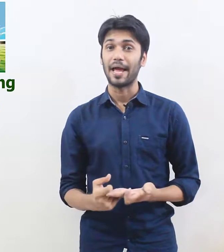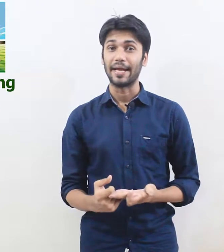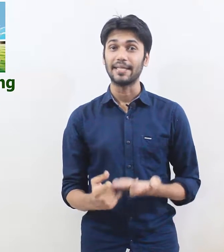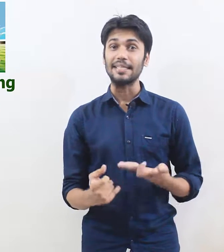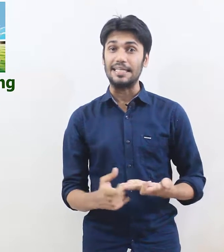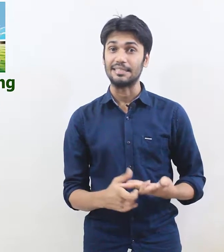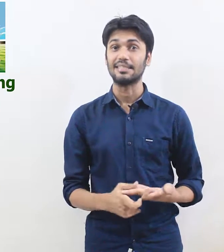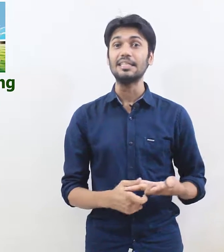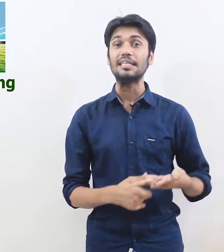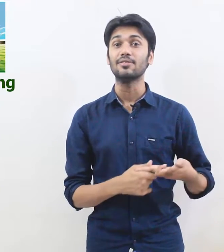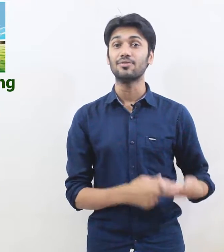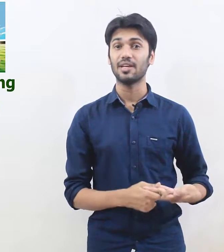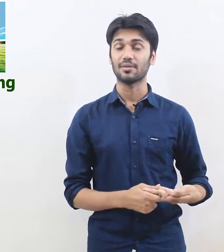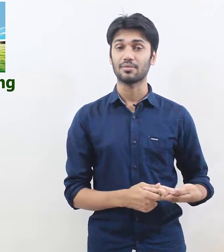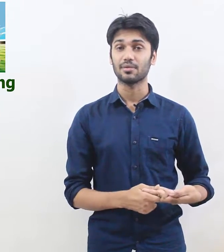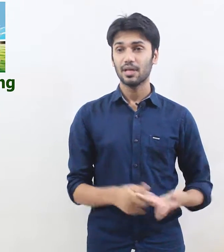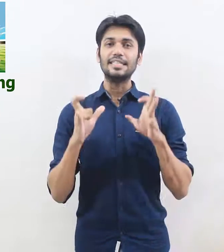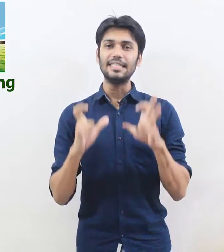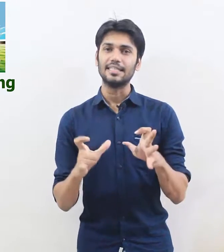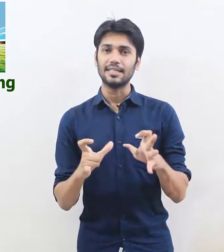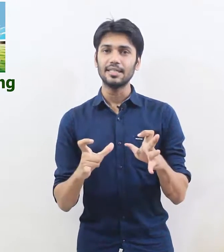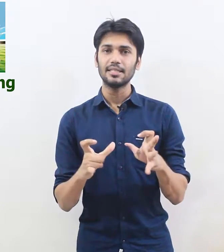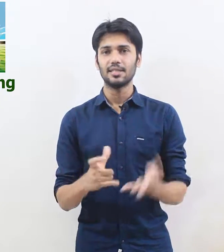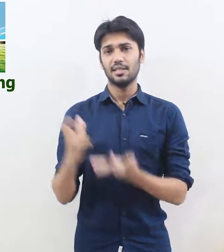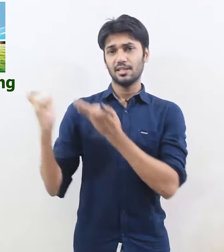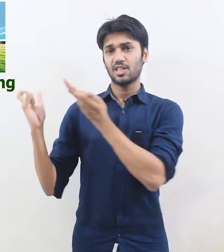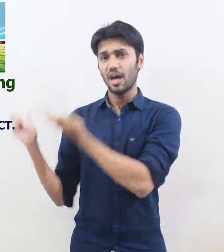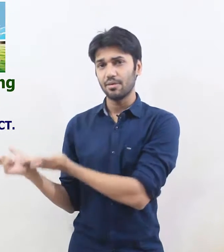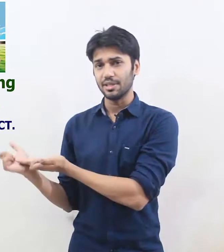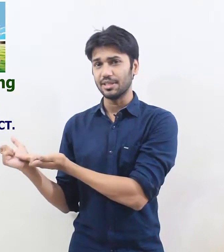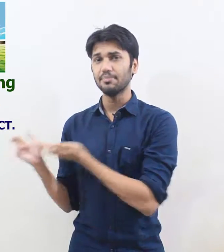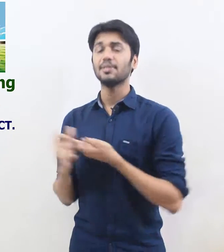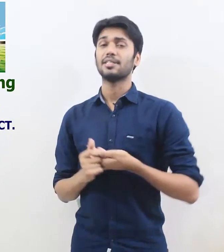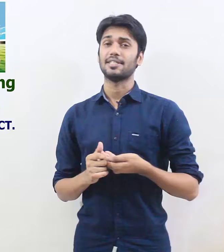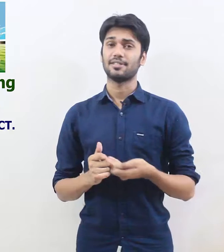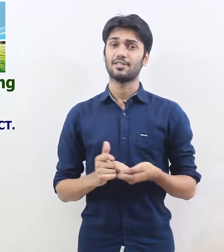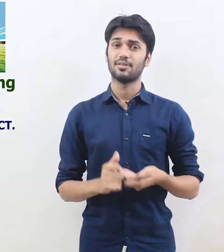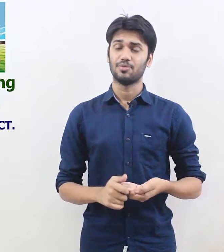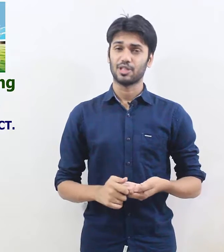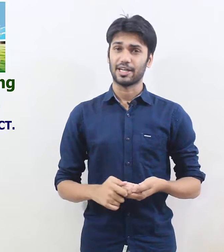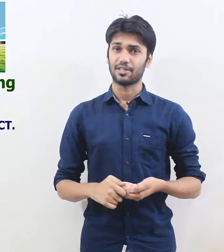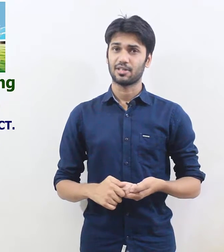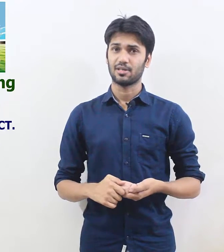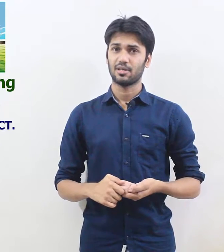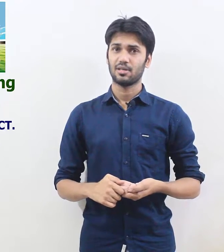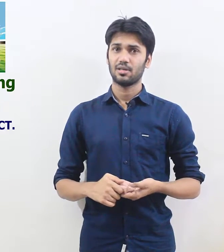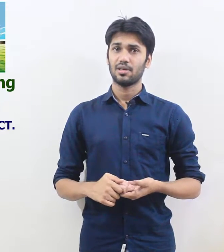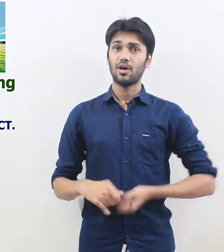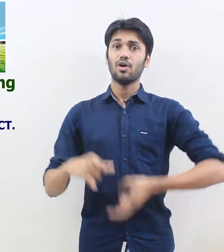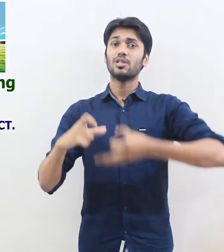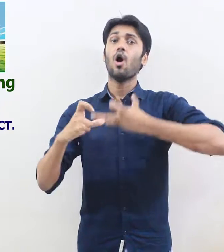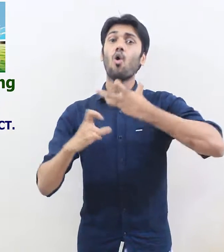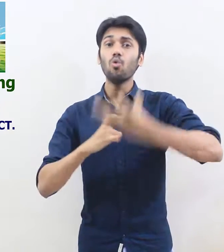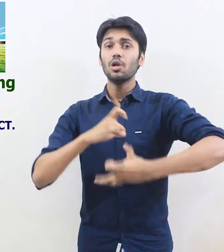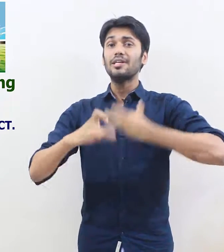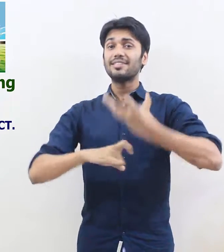the subject now the whole